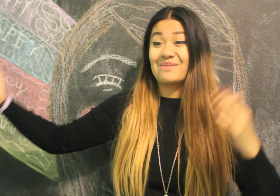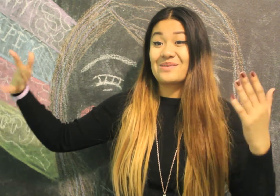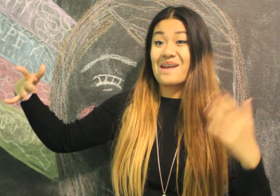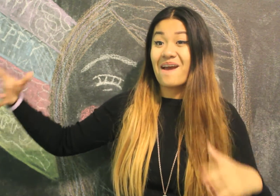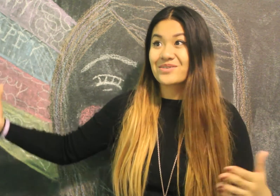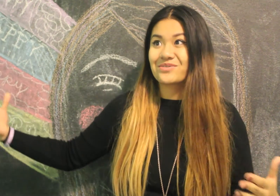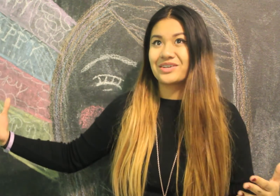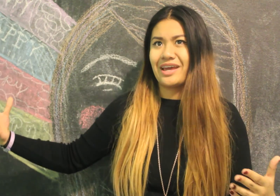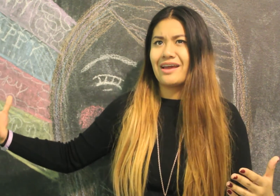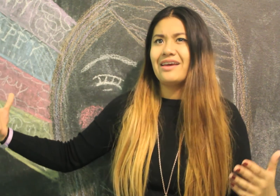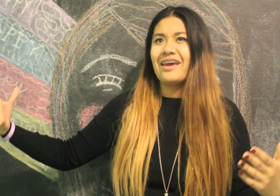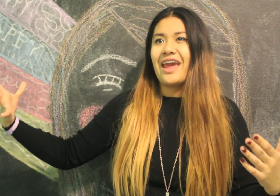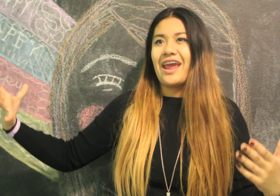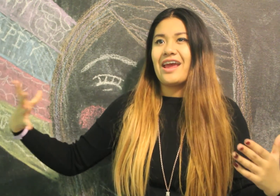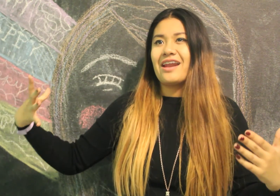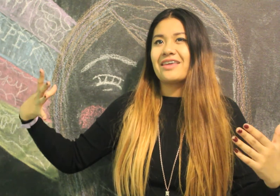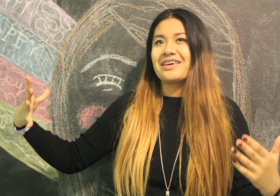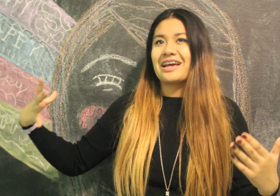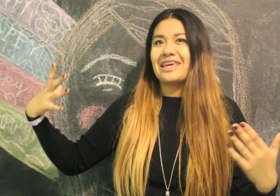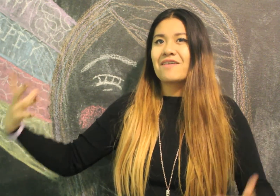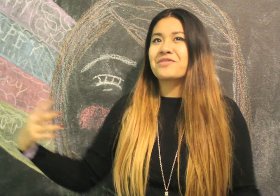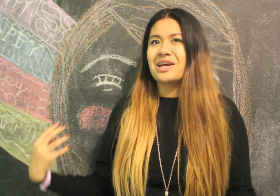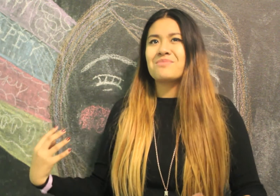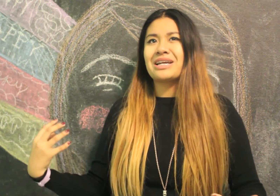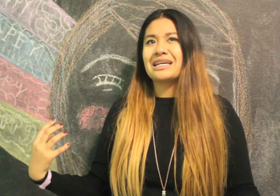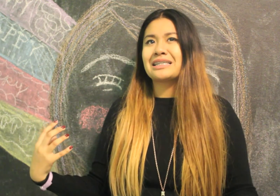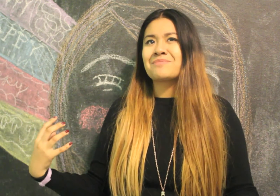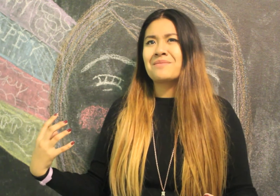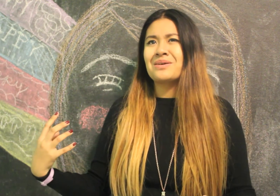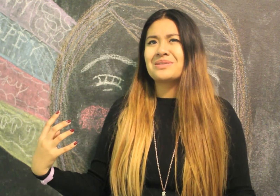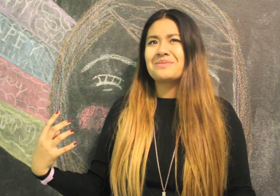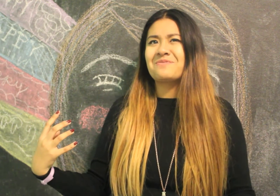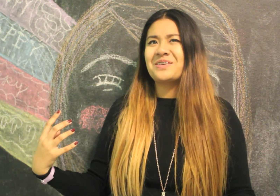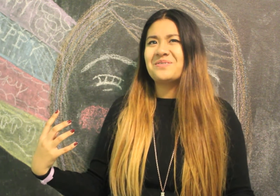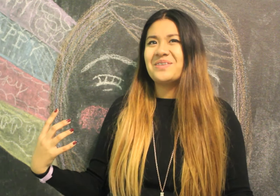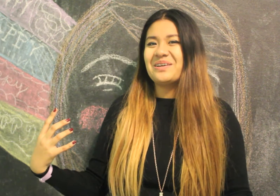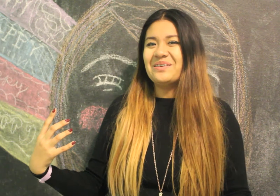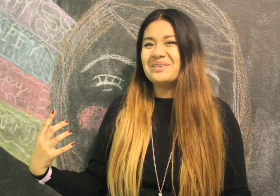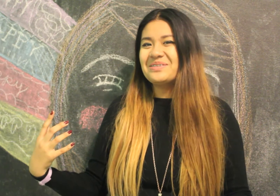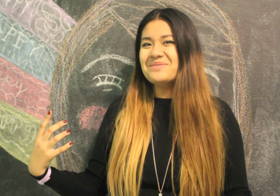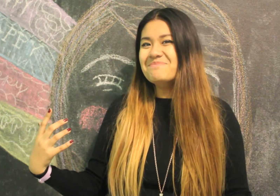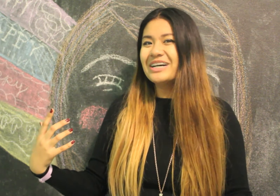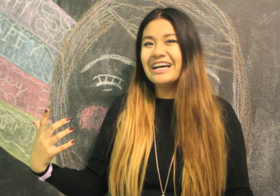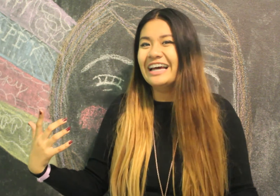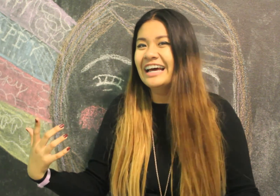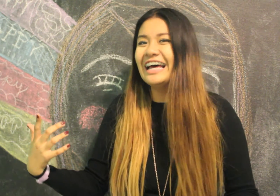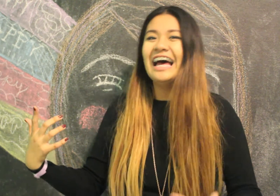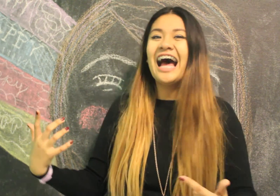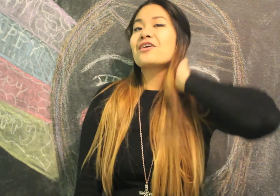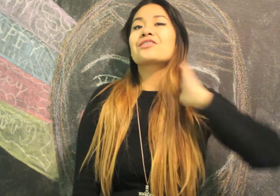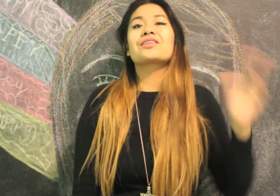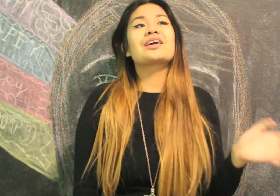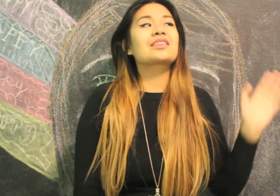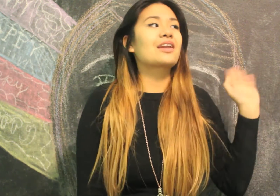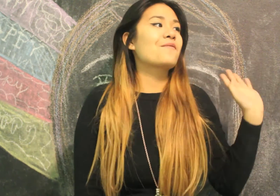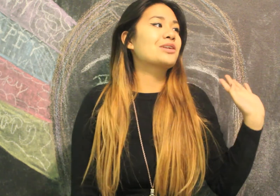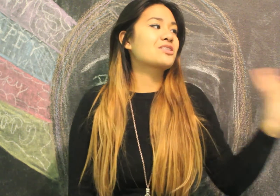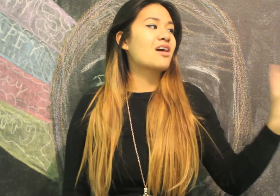I will never forget And I think I can't forget about it because it's my most viewed video on YouTube Another thing that I want to talk